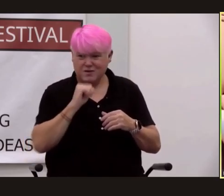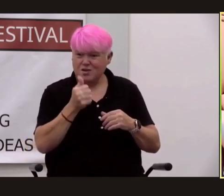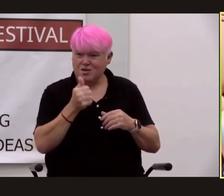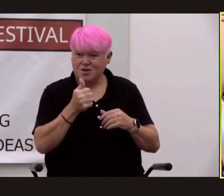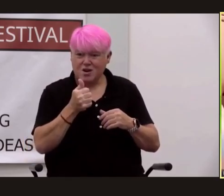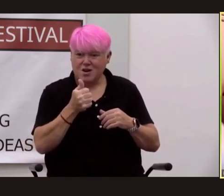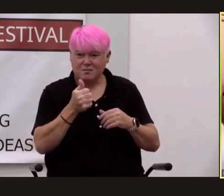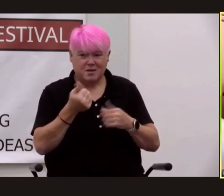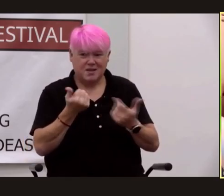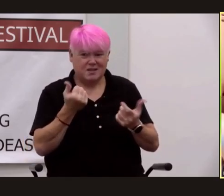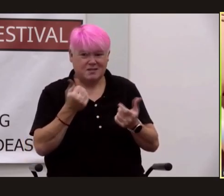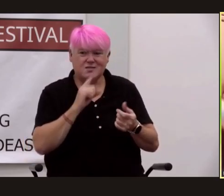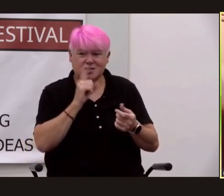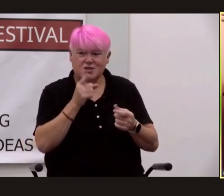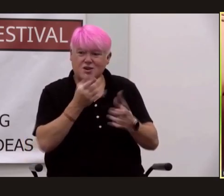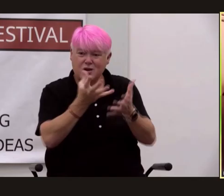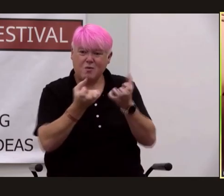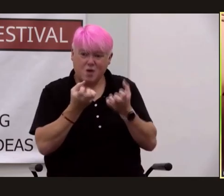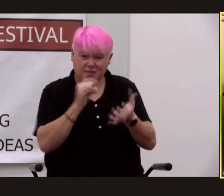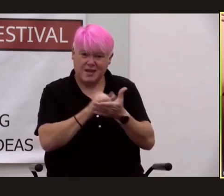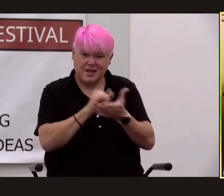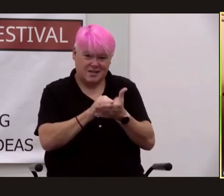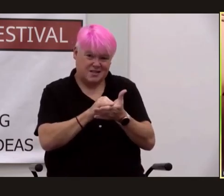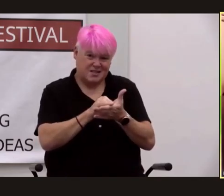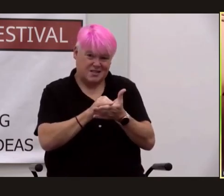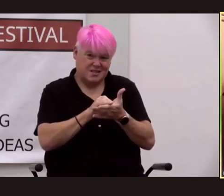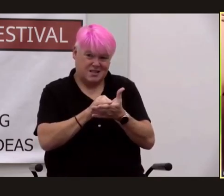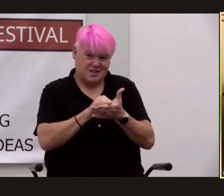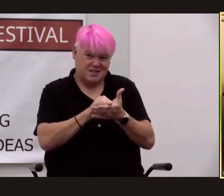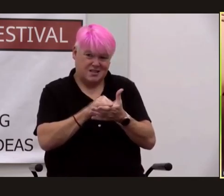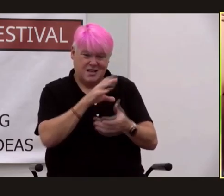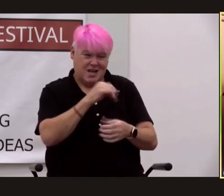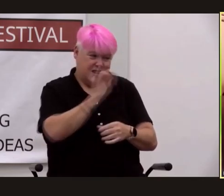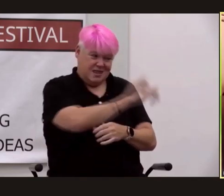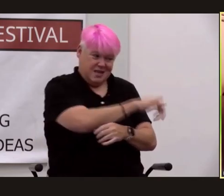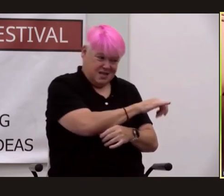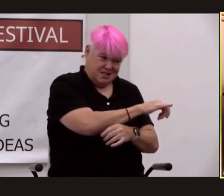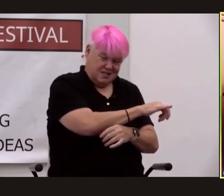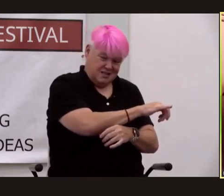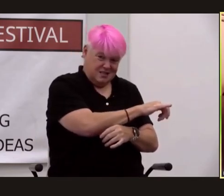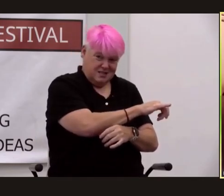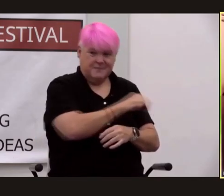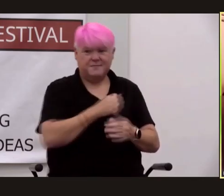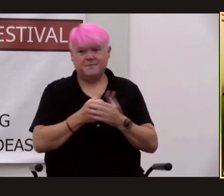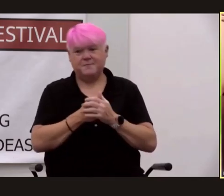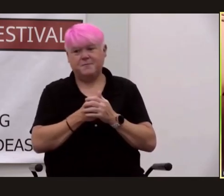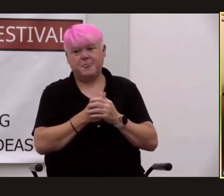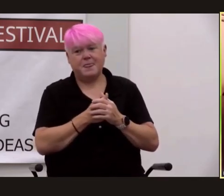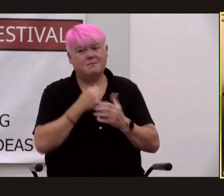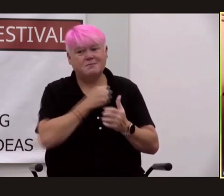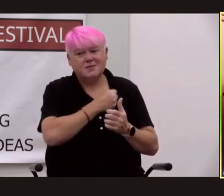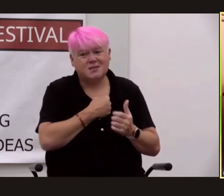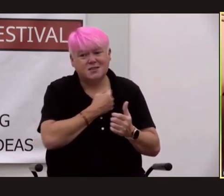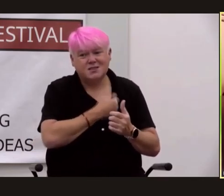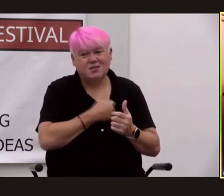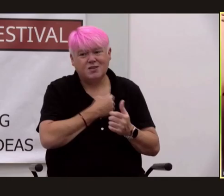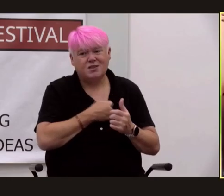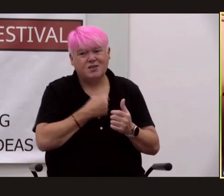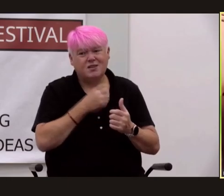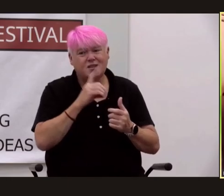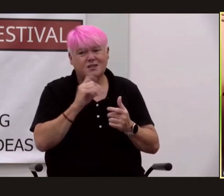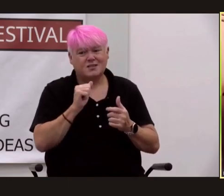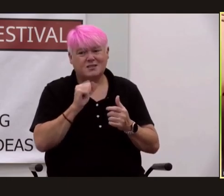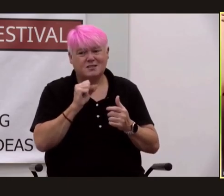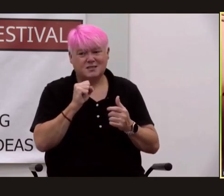simultaneously this and that i i'm sorry da silva said and oppie